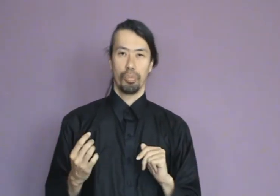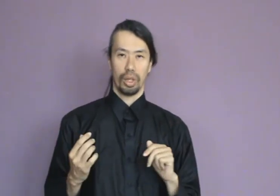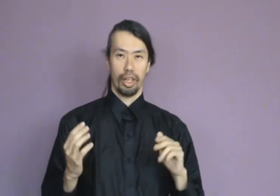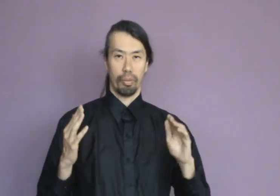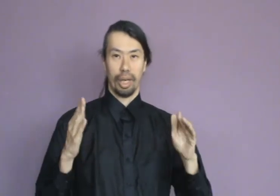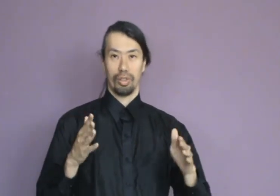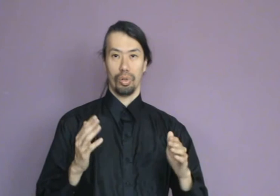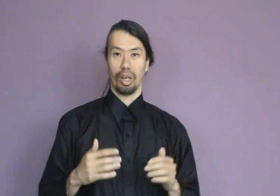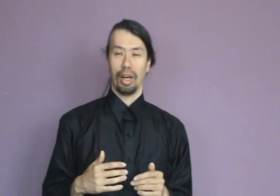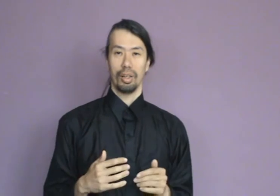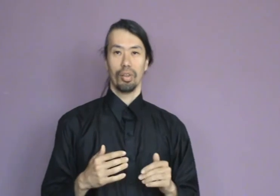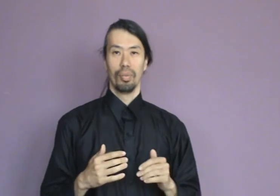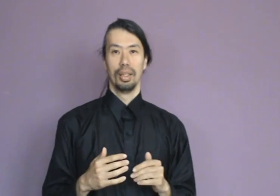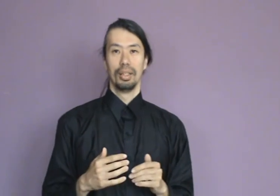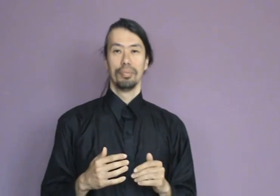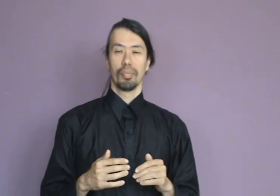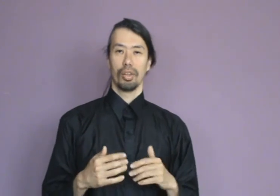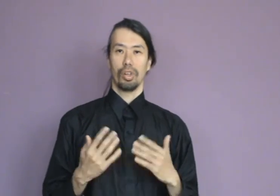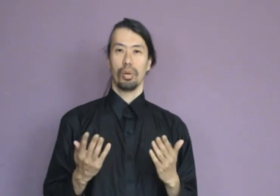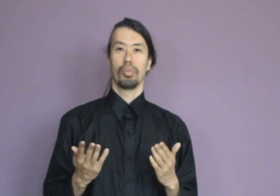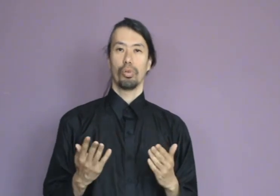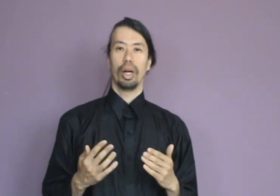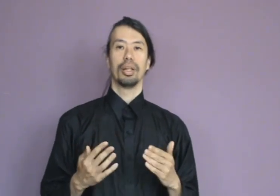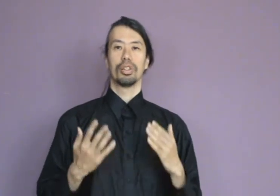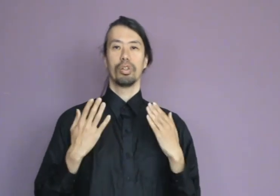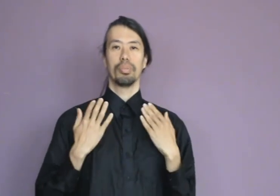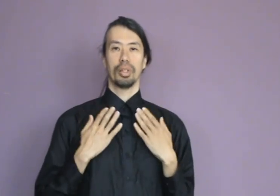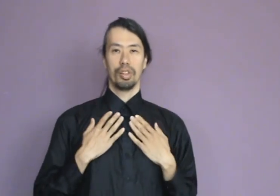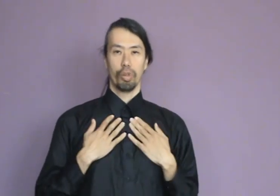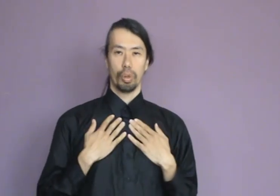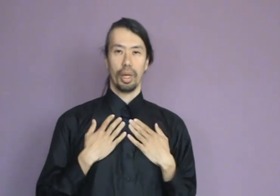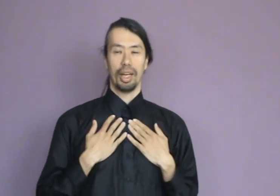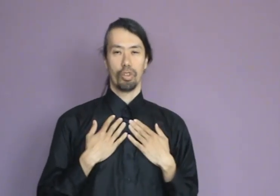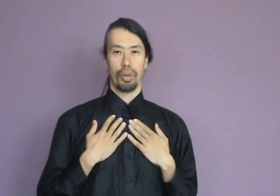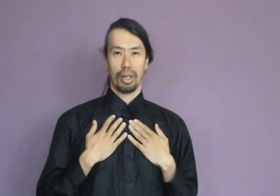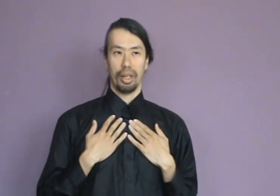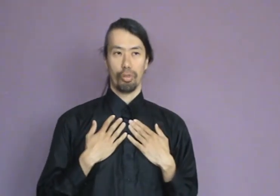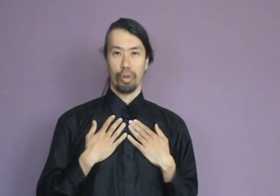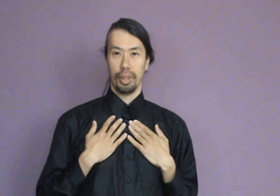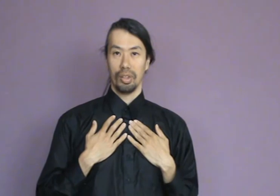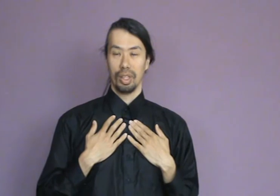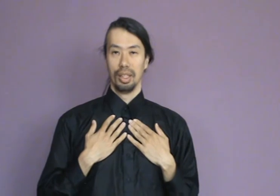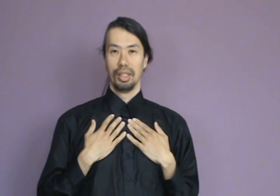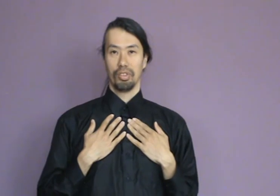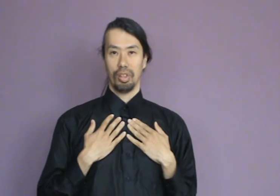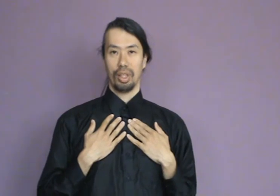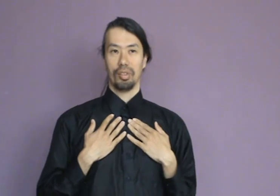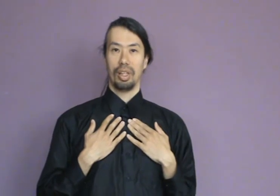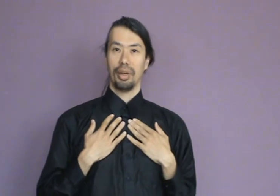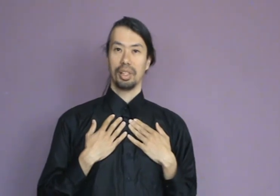your client back to your client. So, before ending the treatment I tend to put my hands on my client for a bit. So that their energy